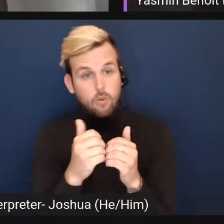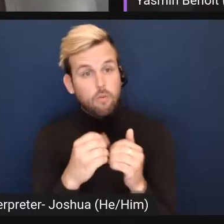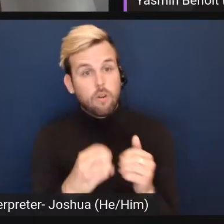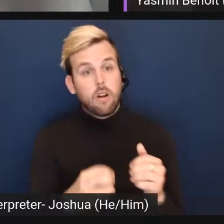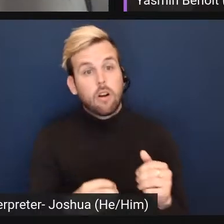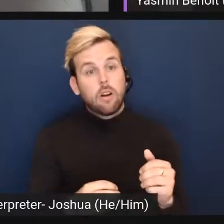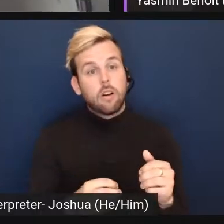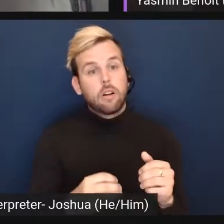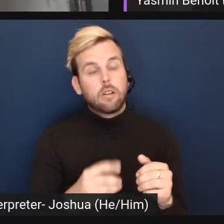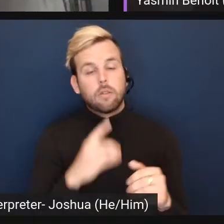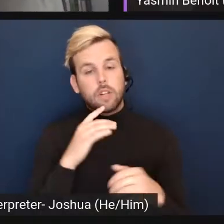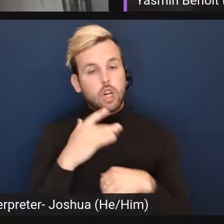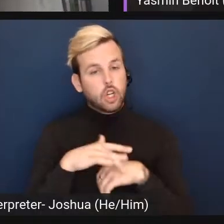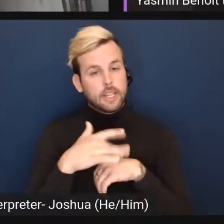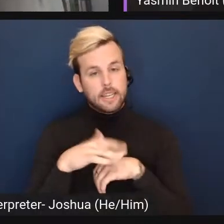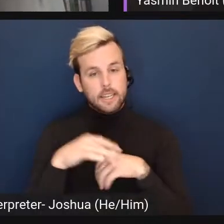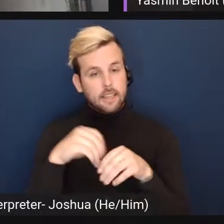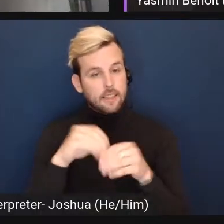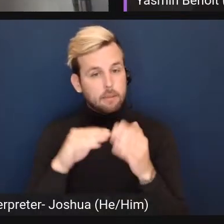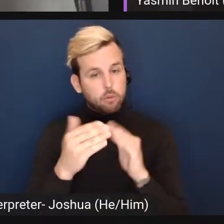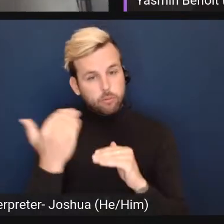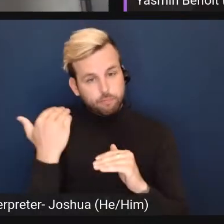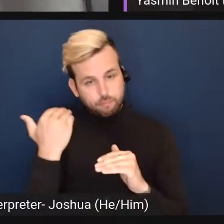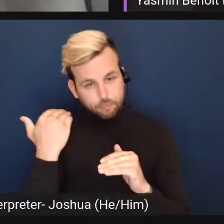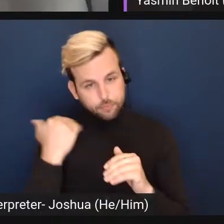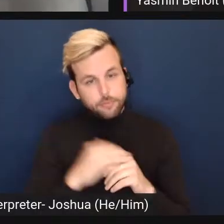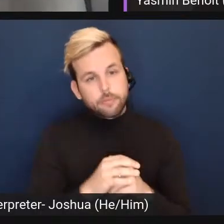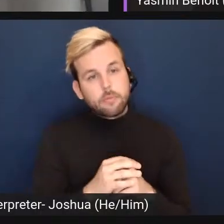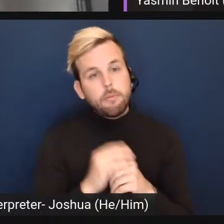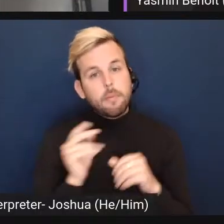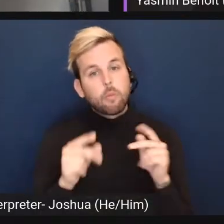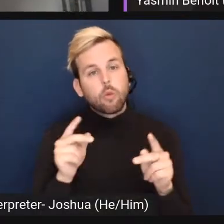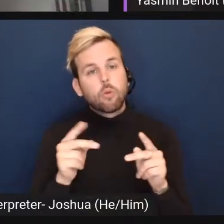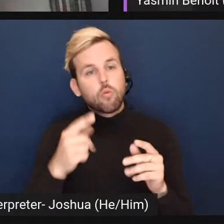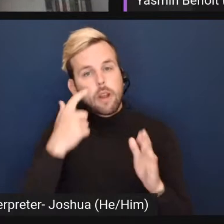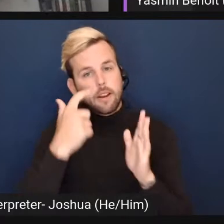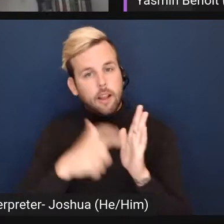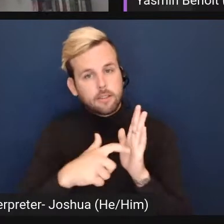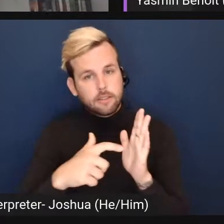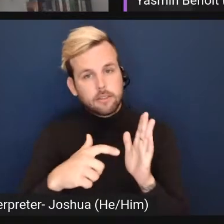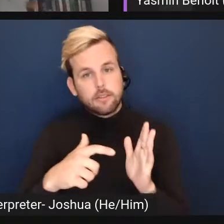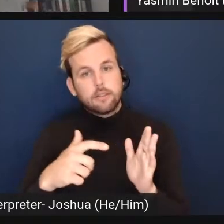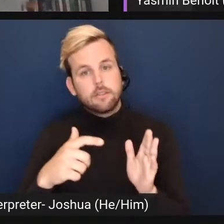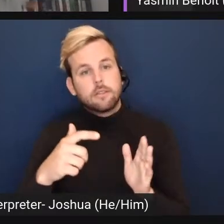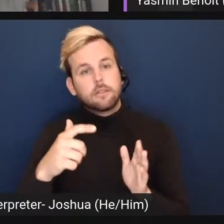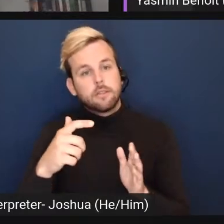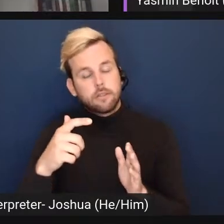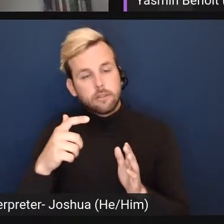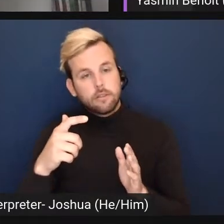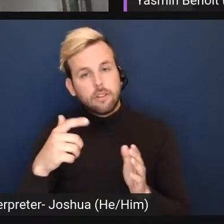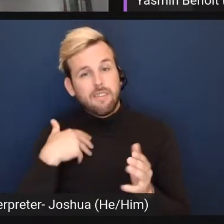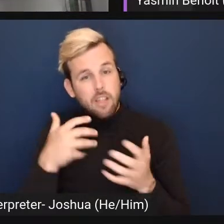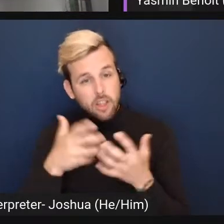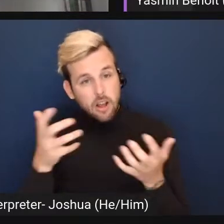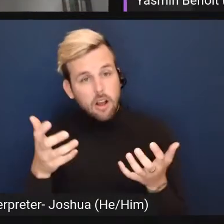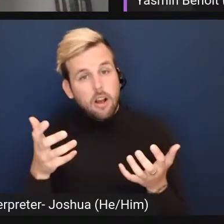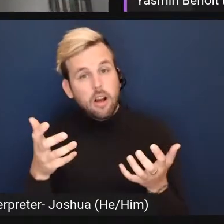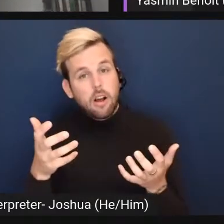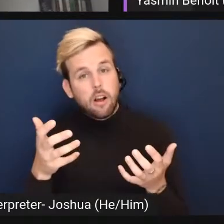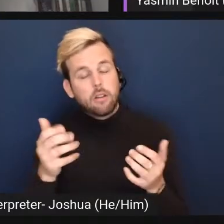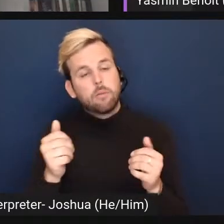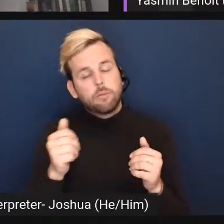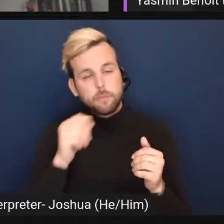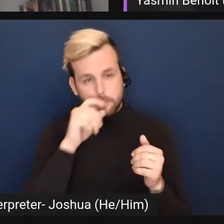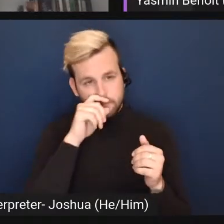especially early on in the community people recognizing that uh there were a lot of so